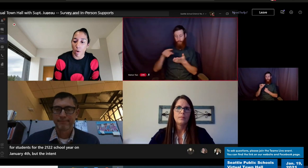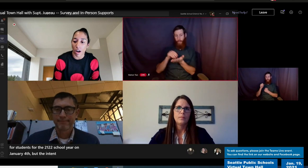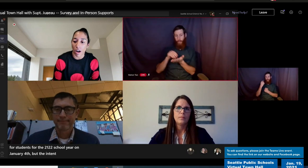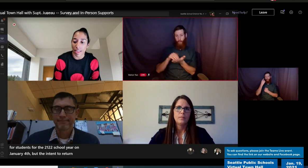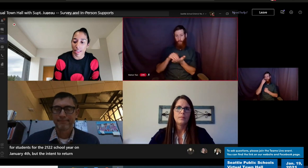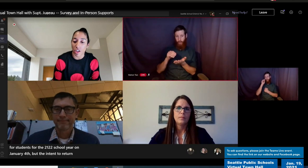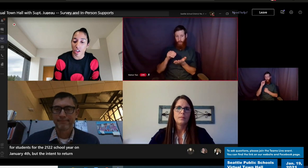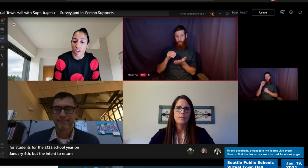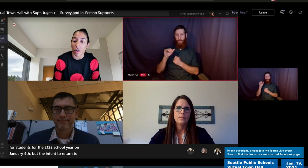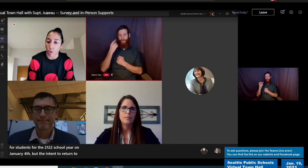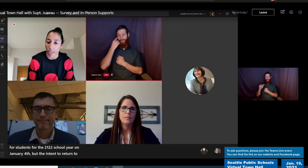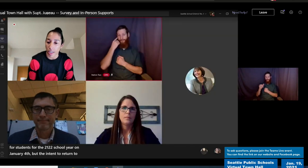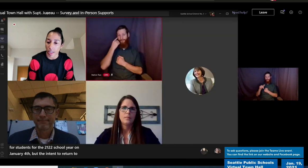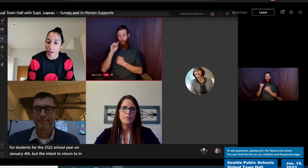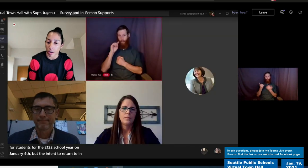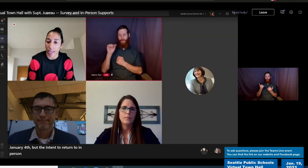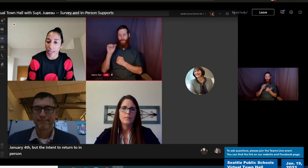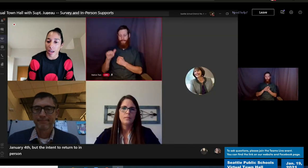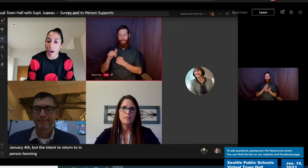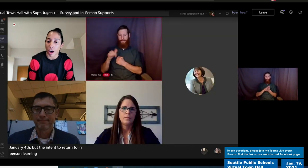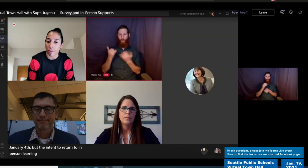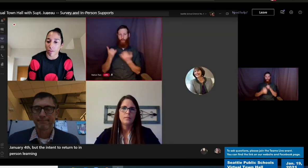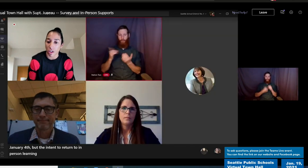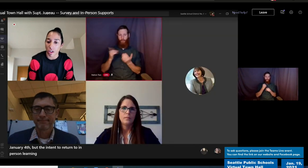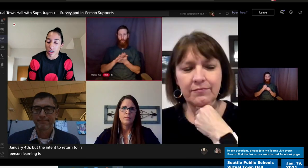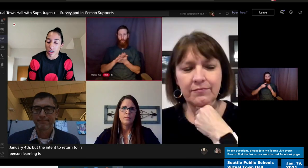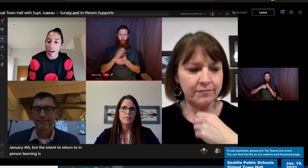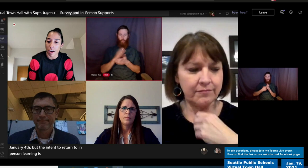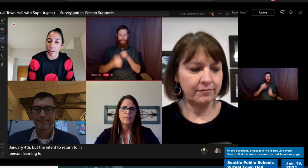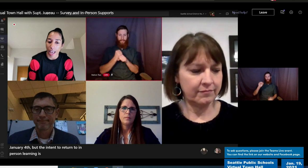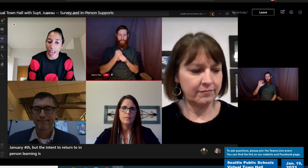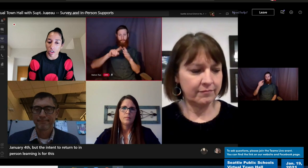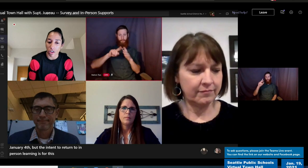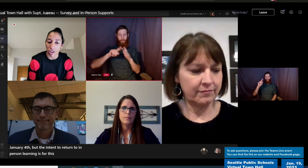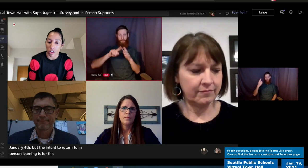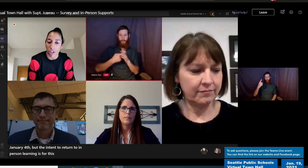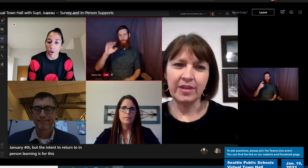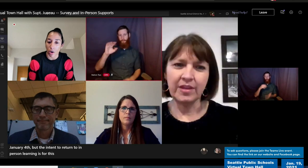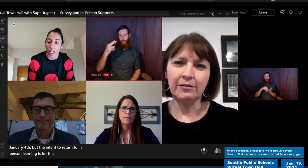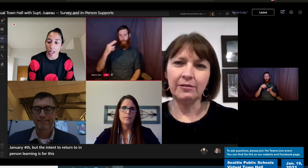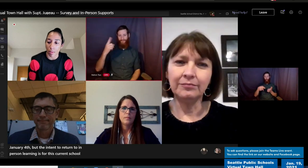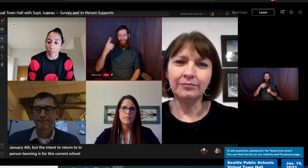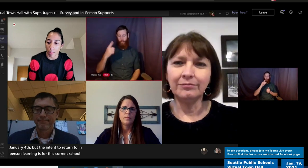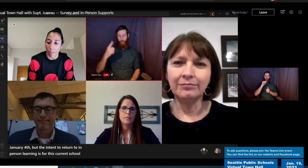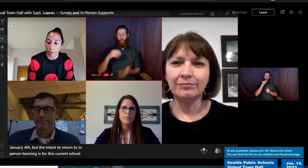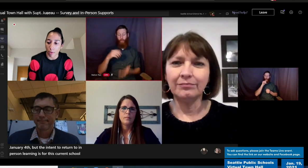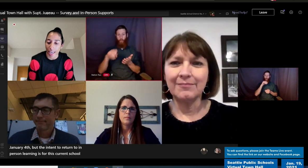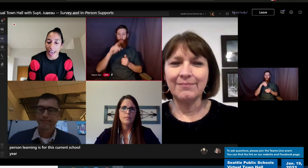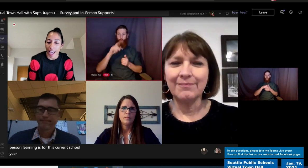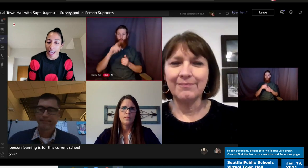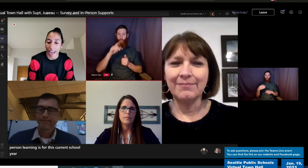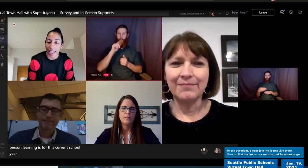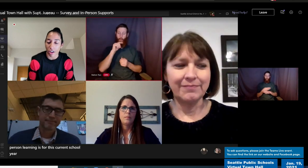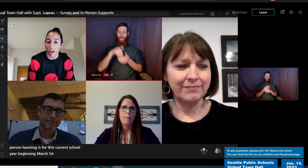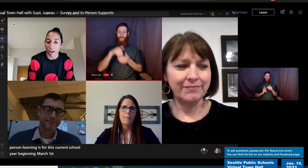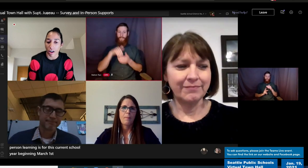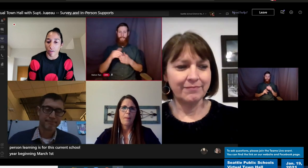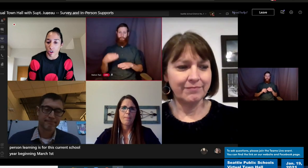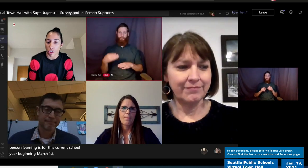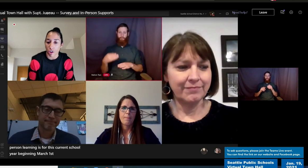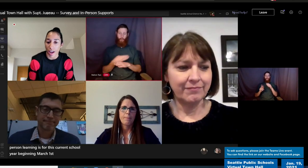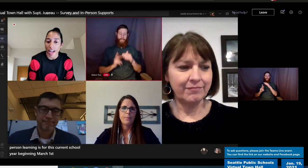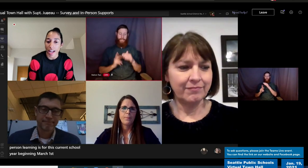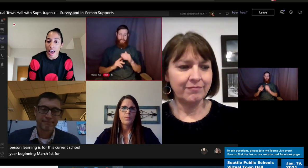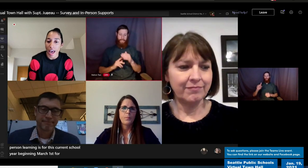this current school year beginning March 1st for again students who are in pre-K, kindergarten, first